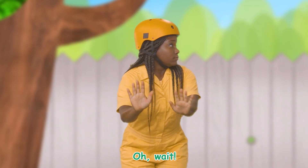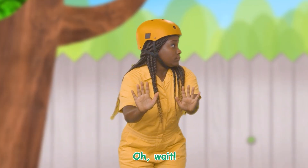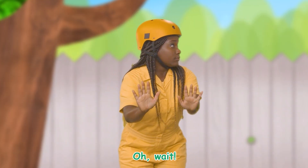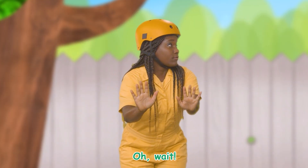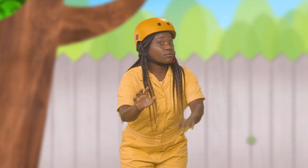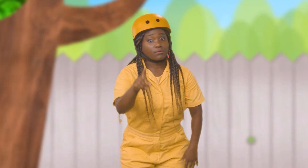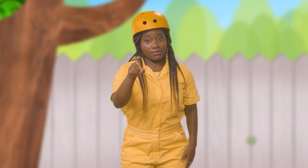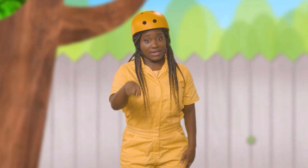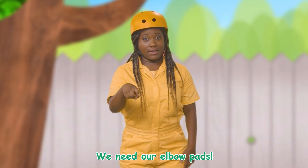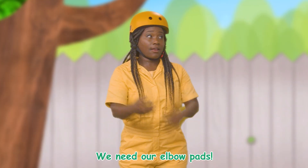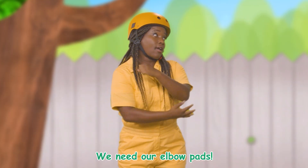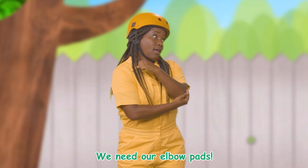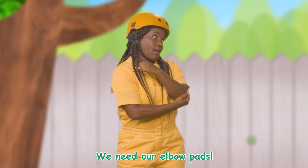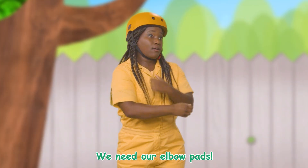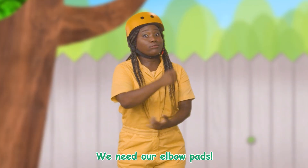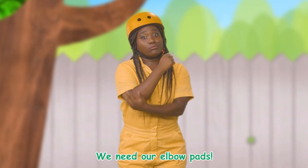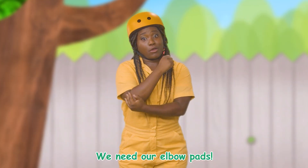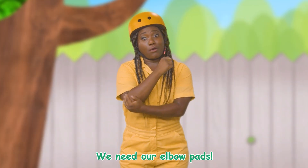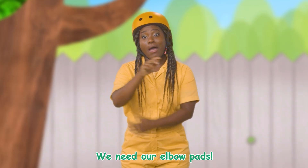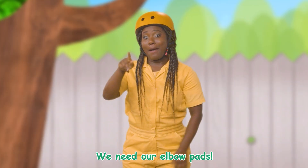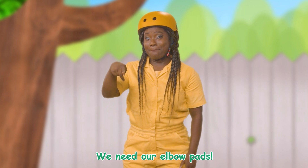We need our elbow pads